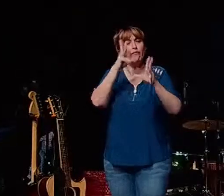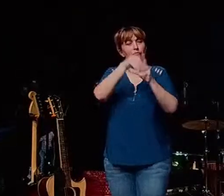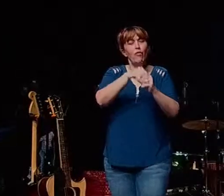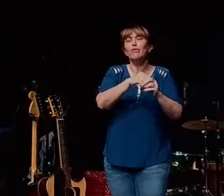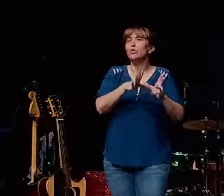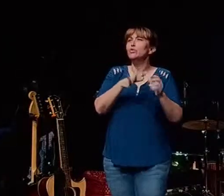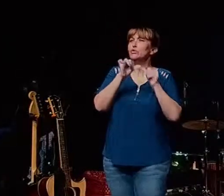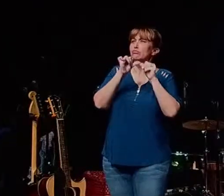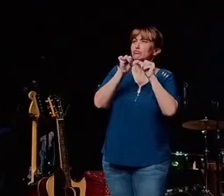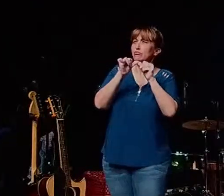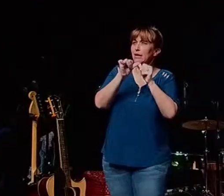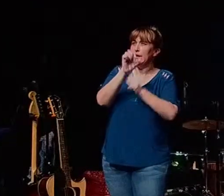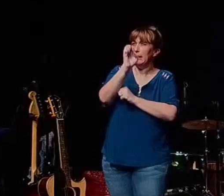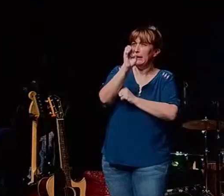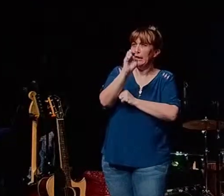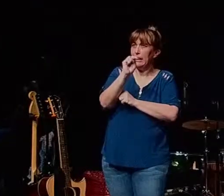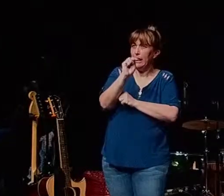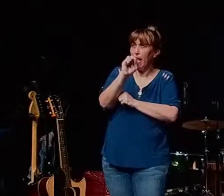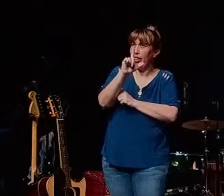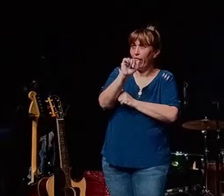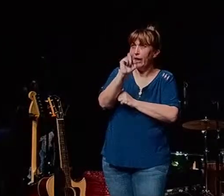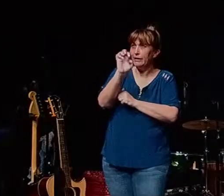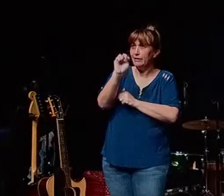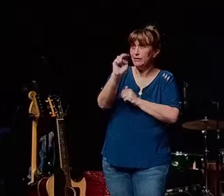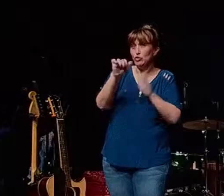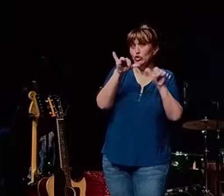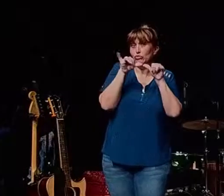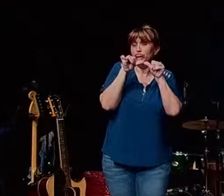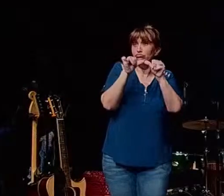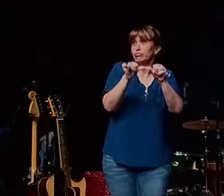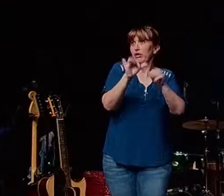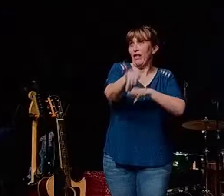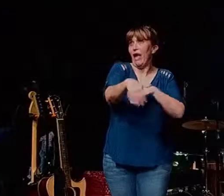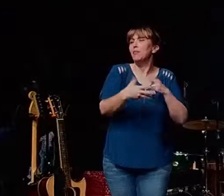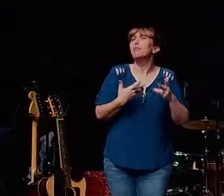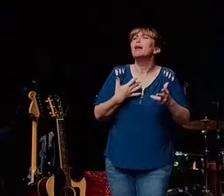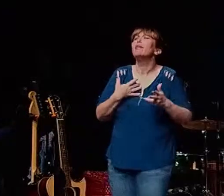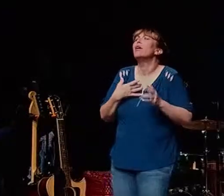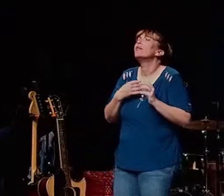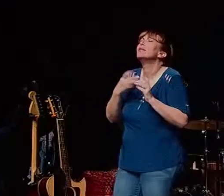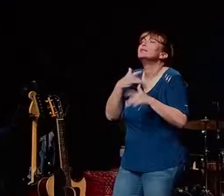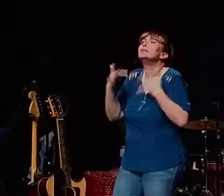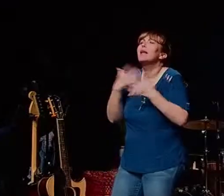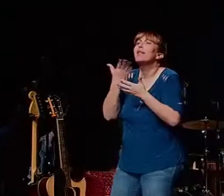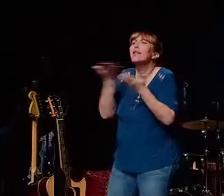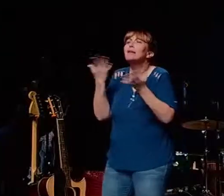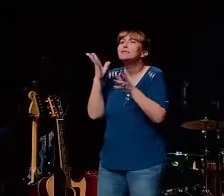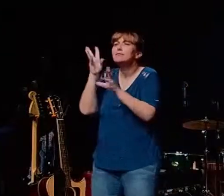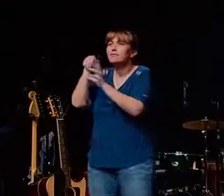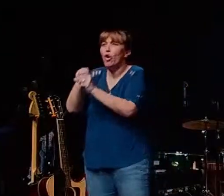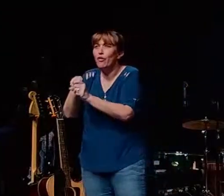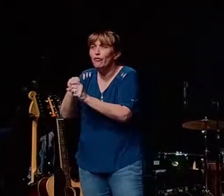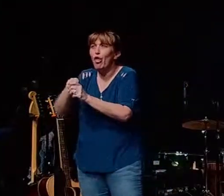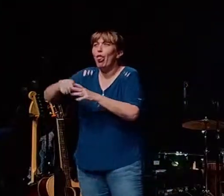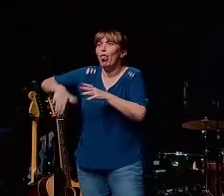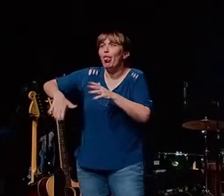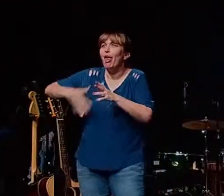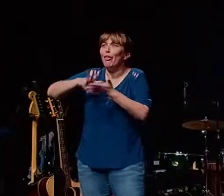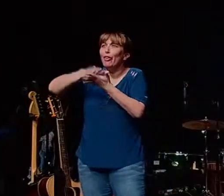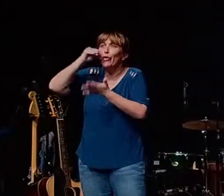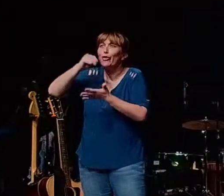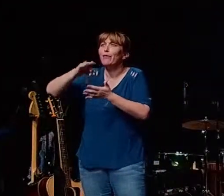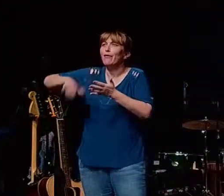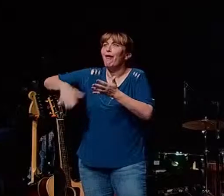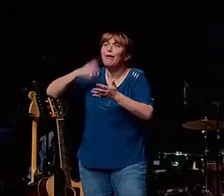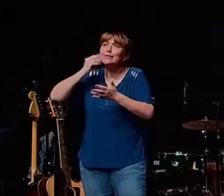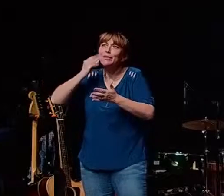an enlightened seeker right because there are things wondrous things that god has in store for you that you haven't learned that you haven't experienced